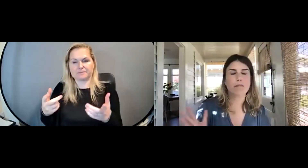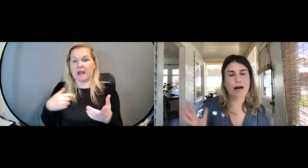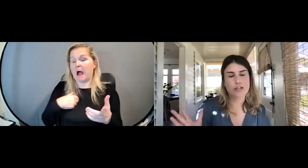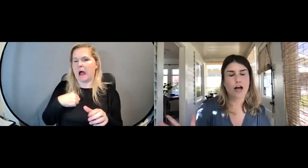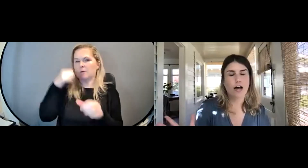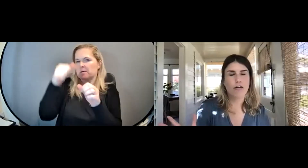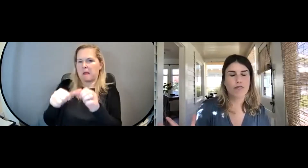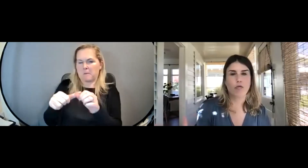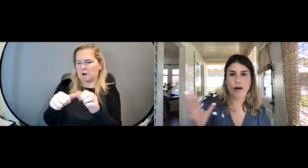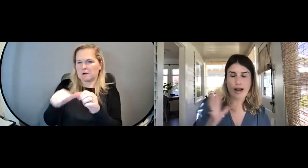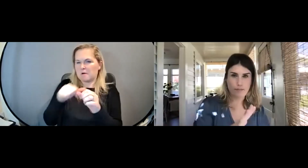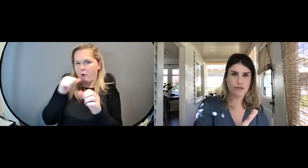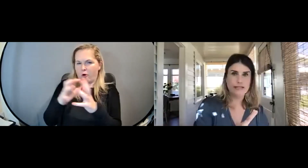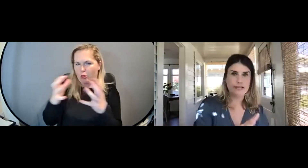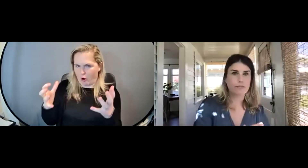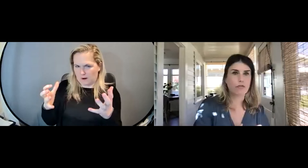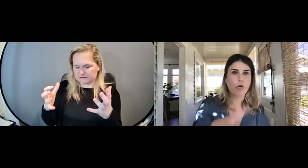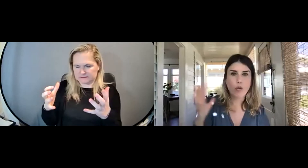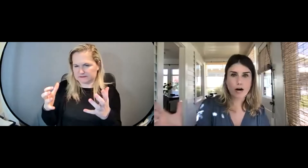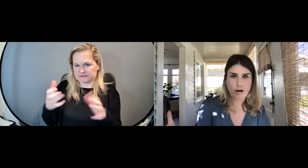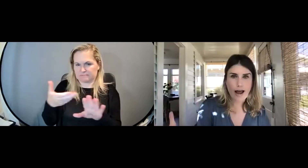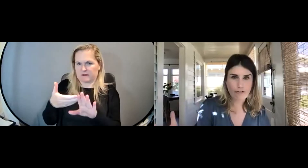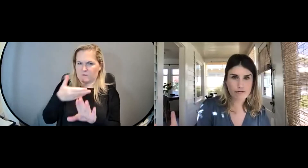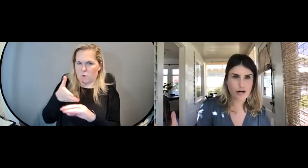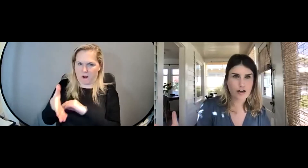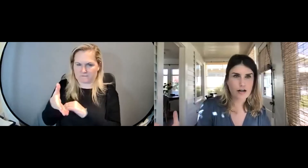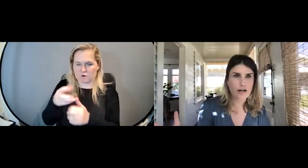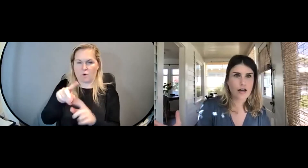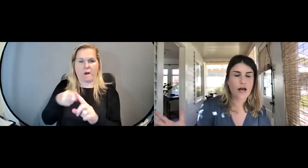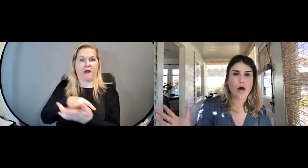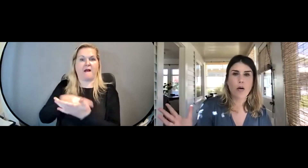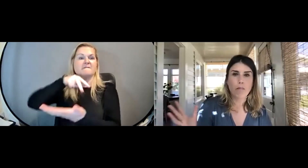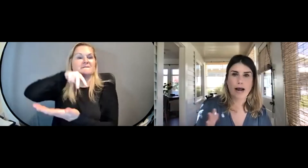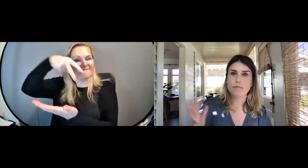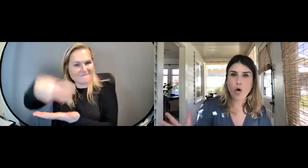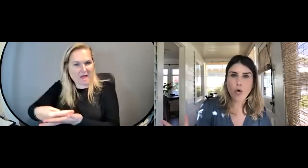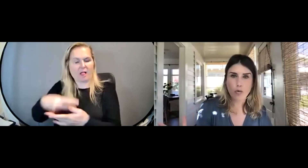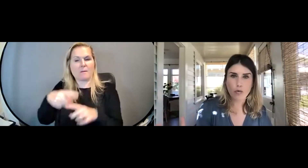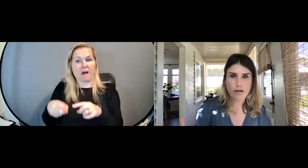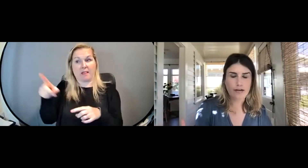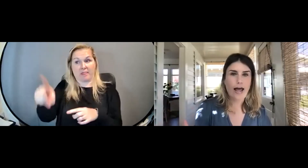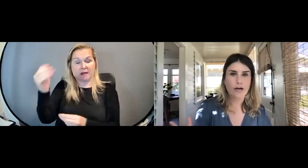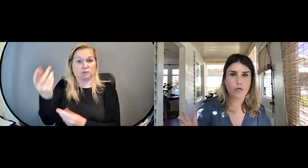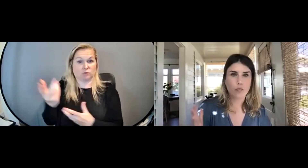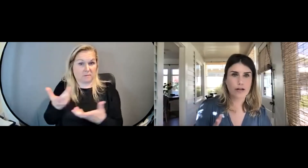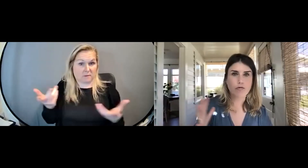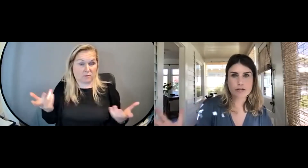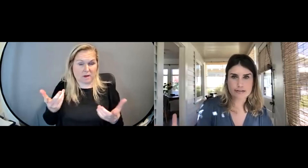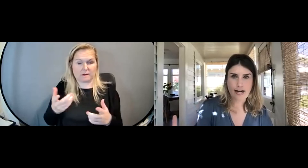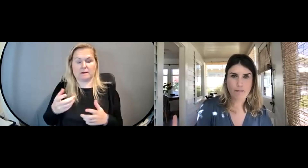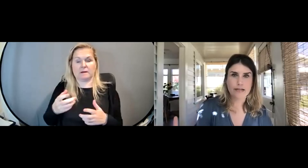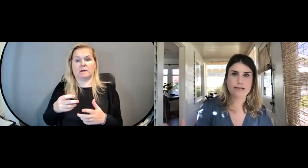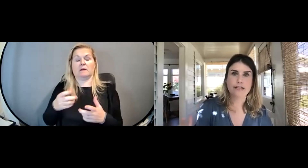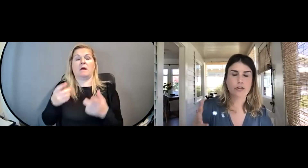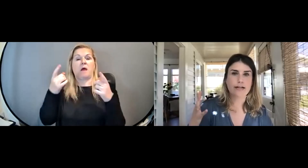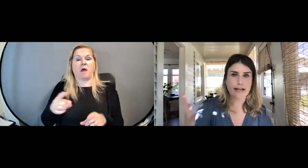remember much of what happened immediately before or after. But I'm told that one of the first